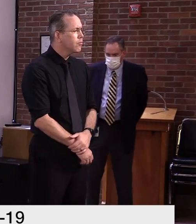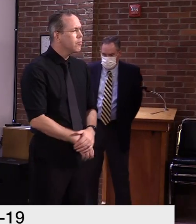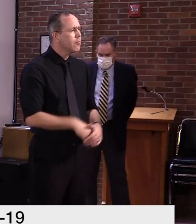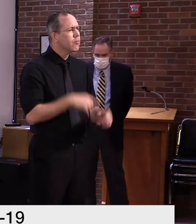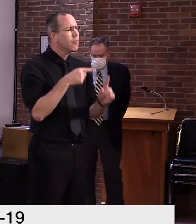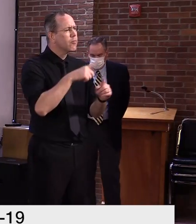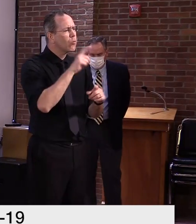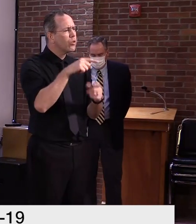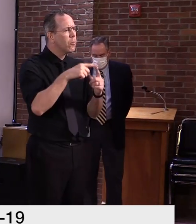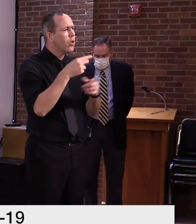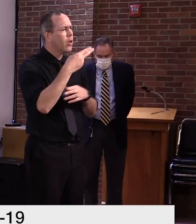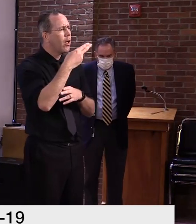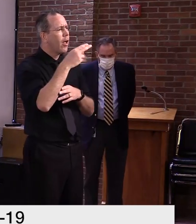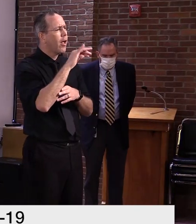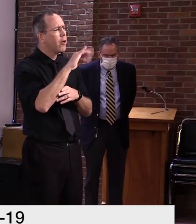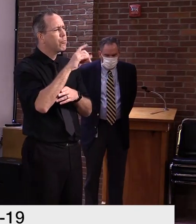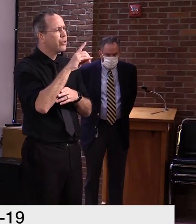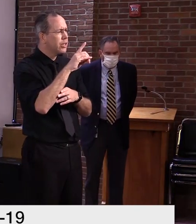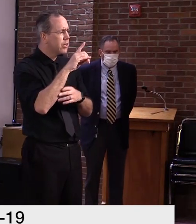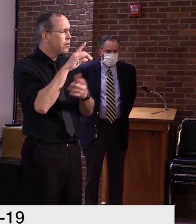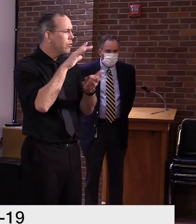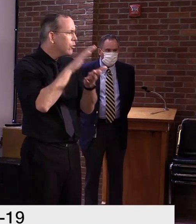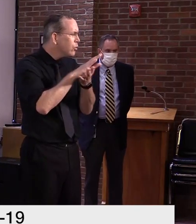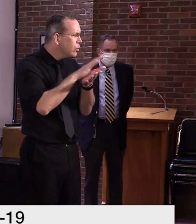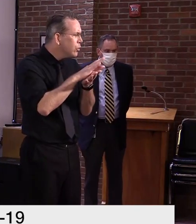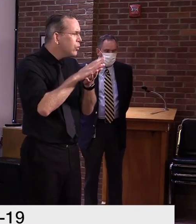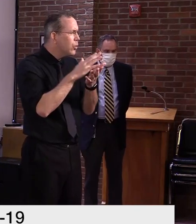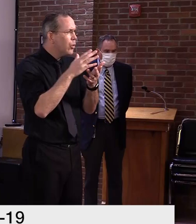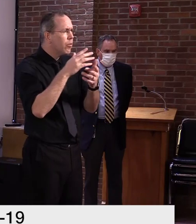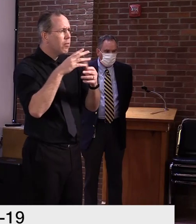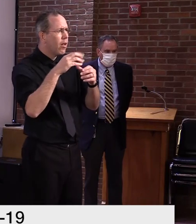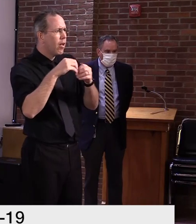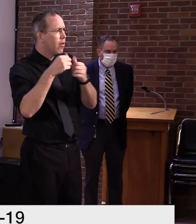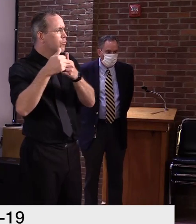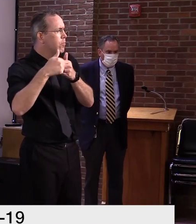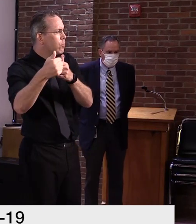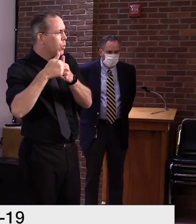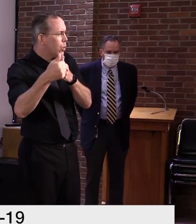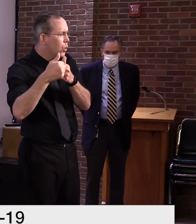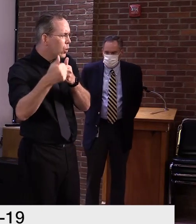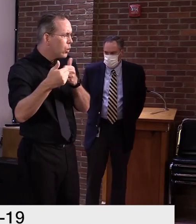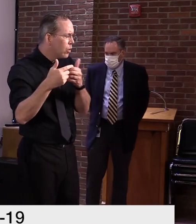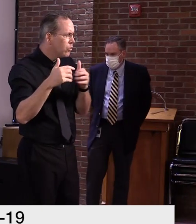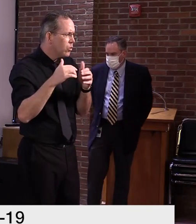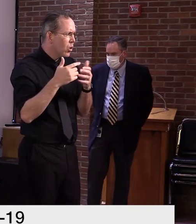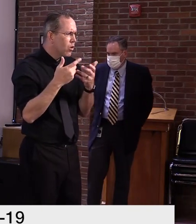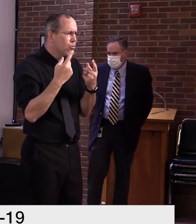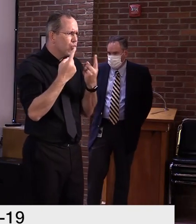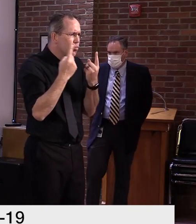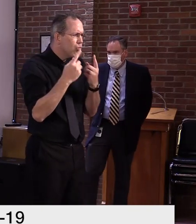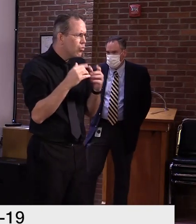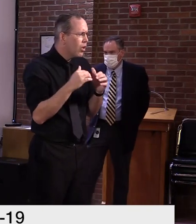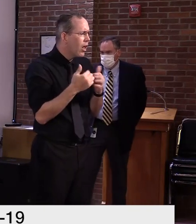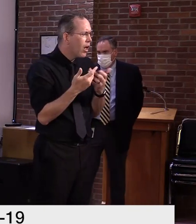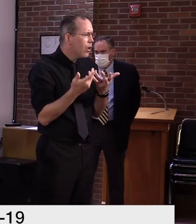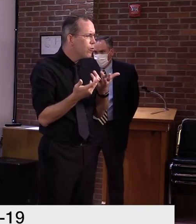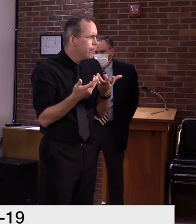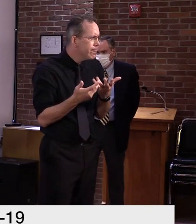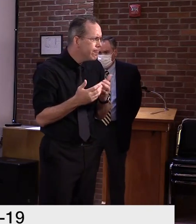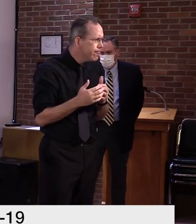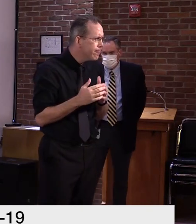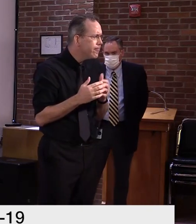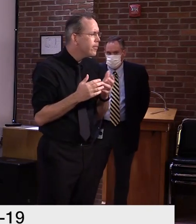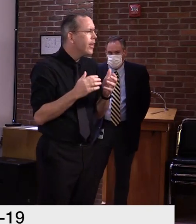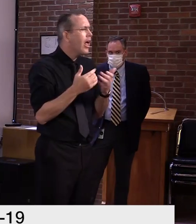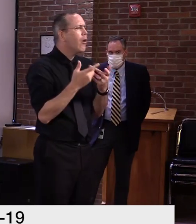obviously, there's going to be some internet connectivity hurdles to get over, so what is the state going to do to make sure students access to broadband, um, in